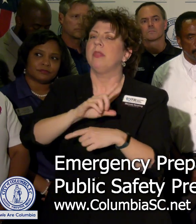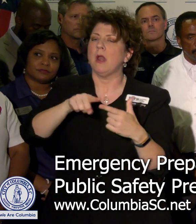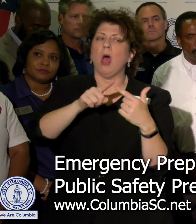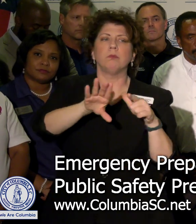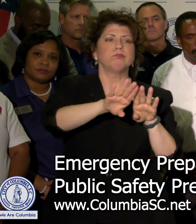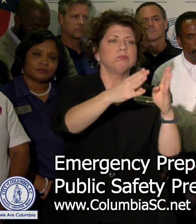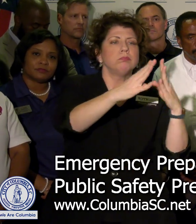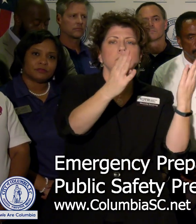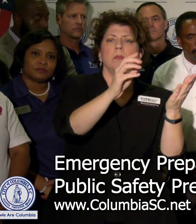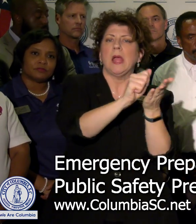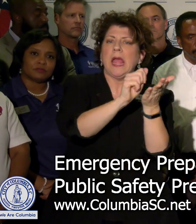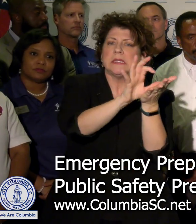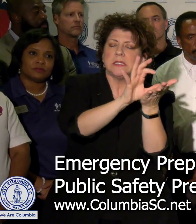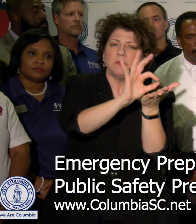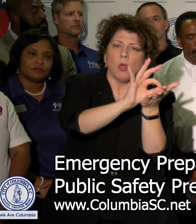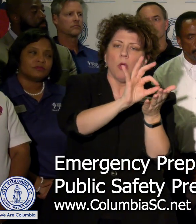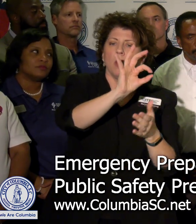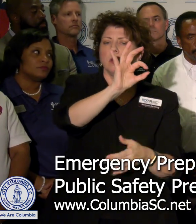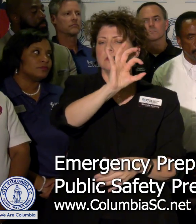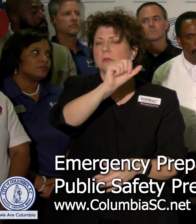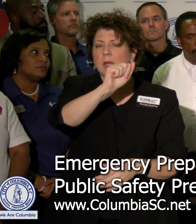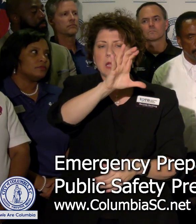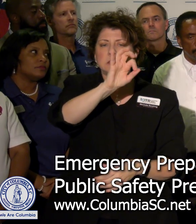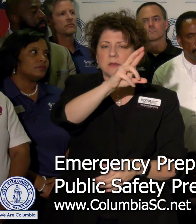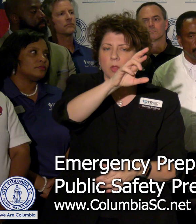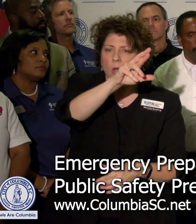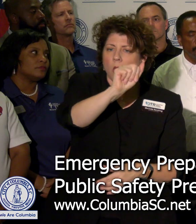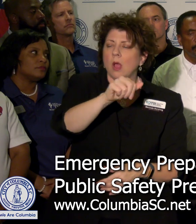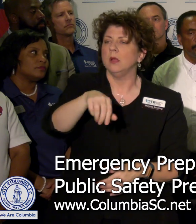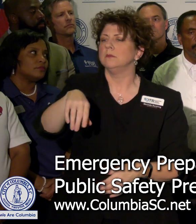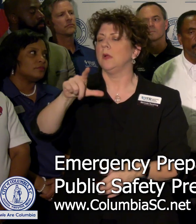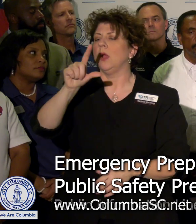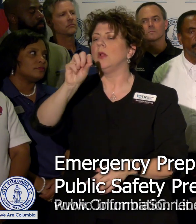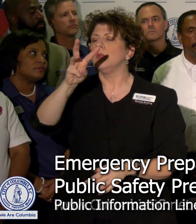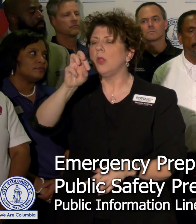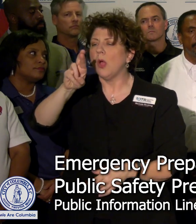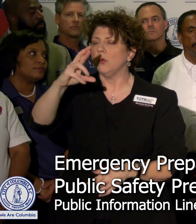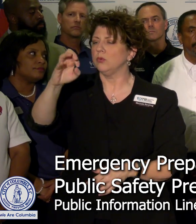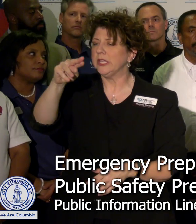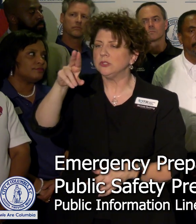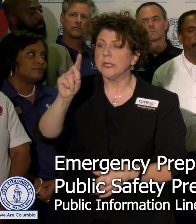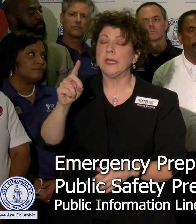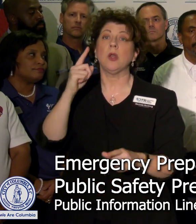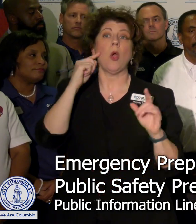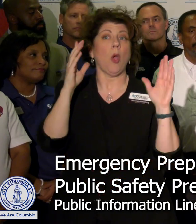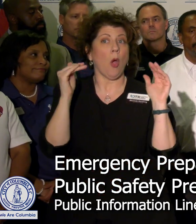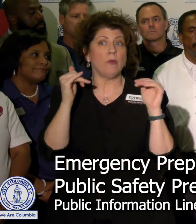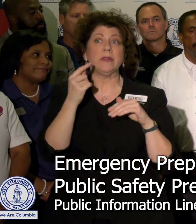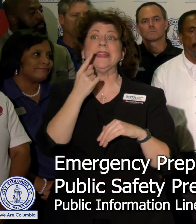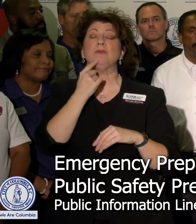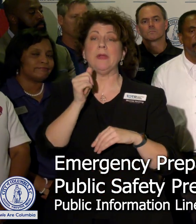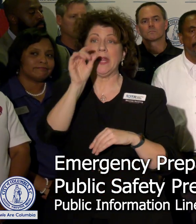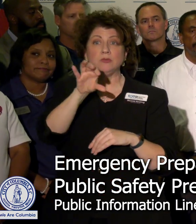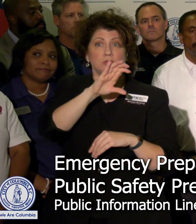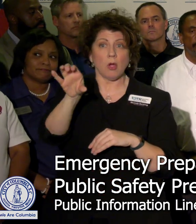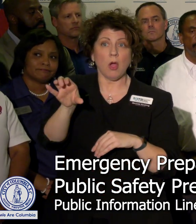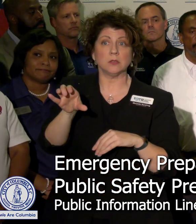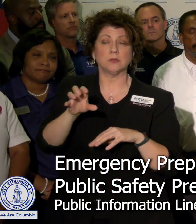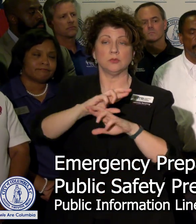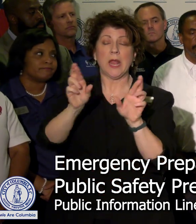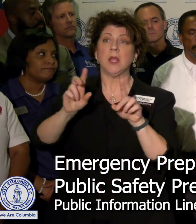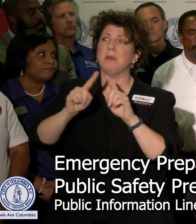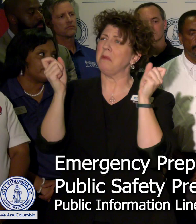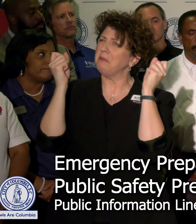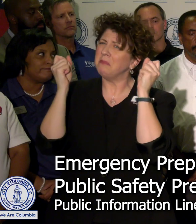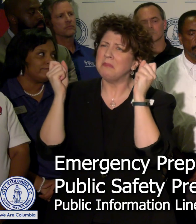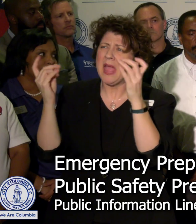AC Flora, Laura Richland as they were mentioned as big, hopefully Red Cross type ready shelters. But a lot of